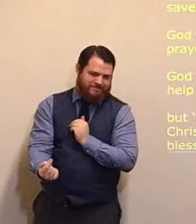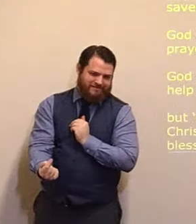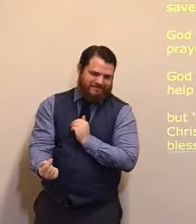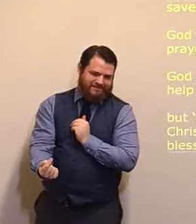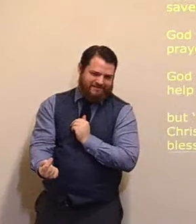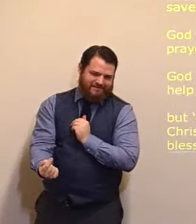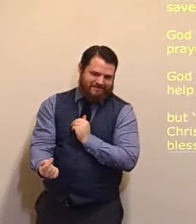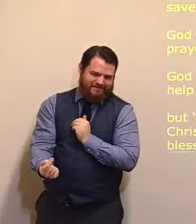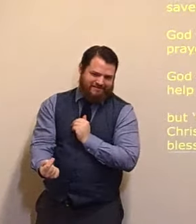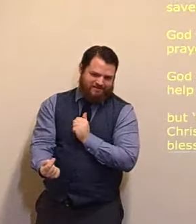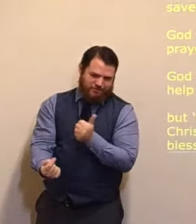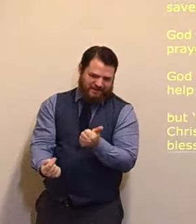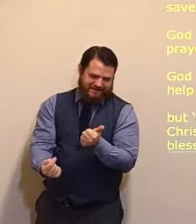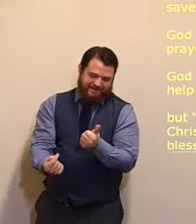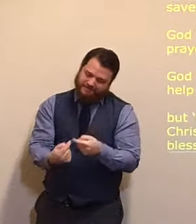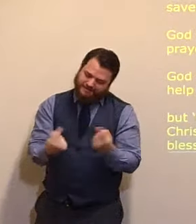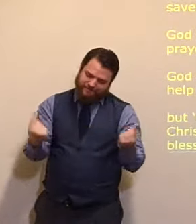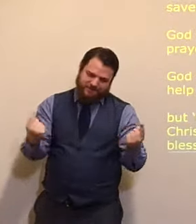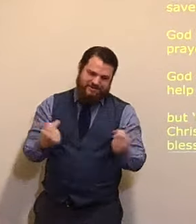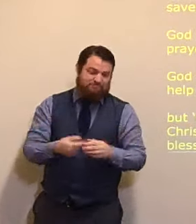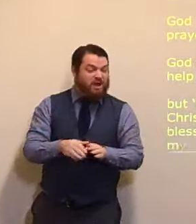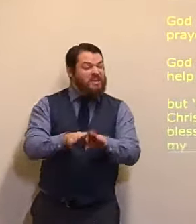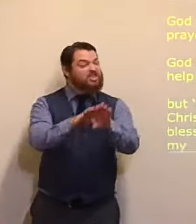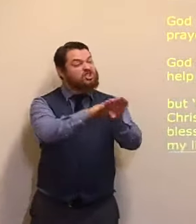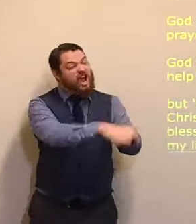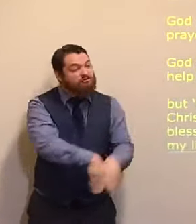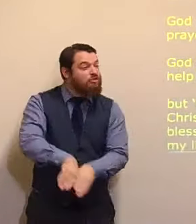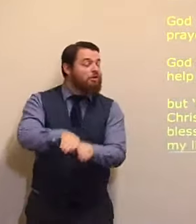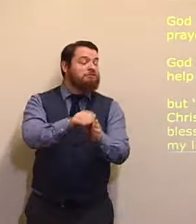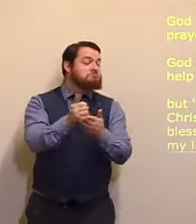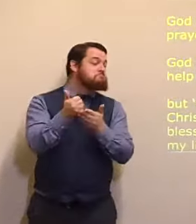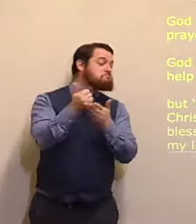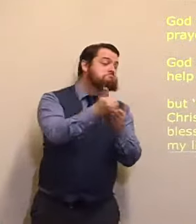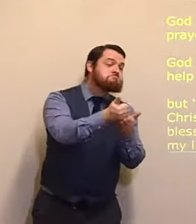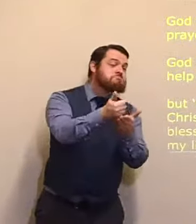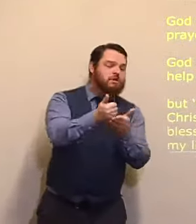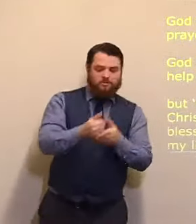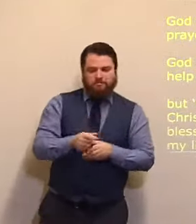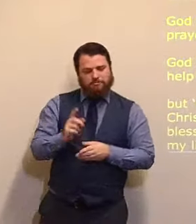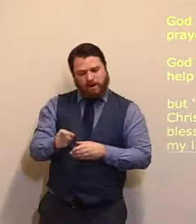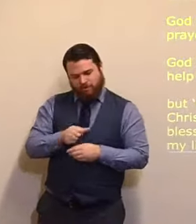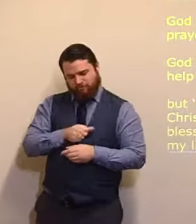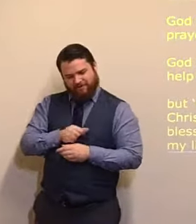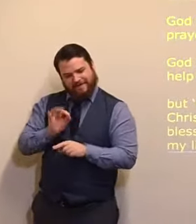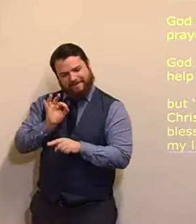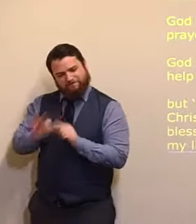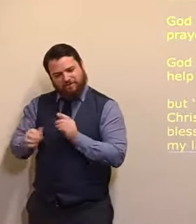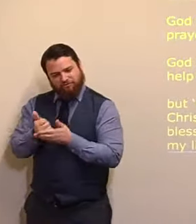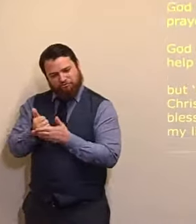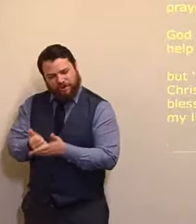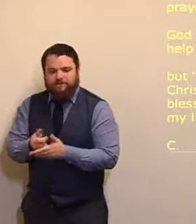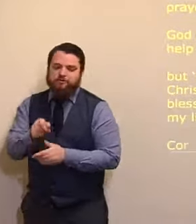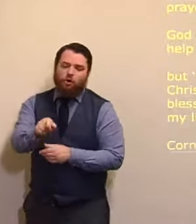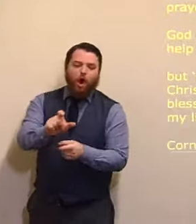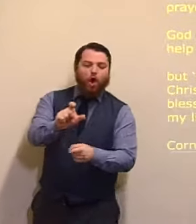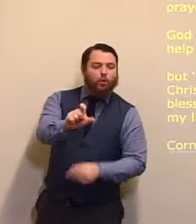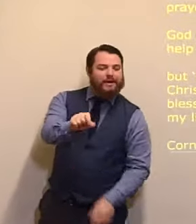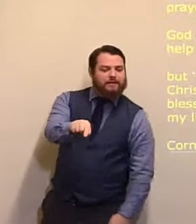So, Cornelius, as you can see, His prayers were heard. And the same, that is repeated, in verse 31.